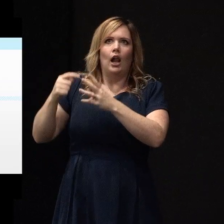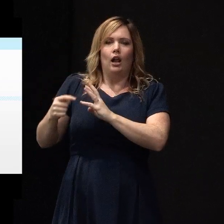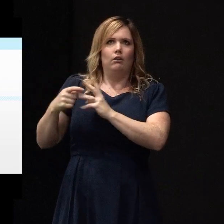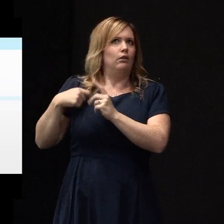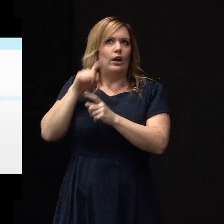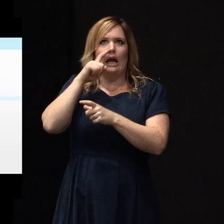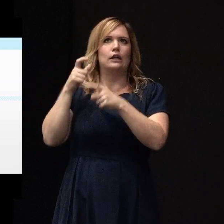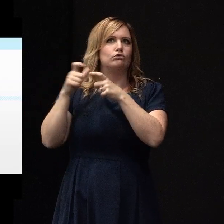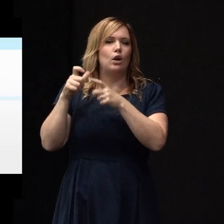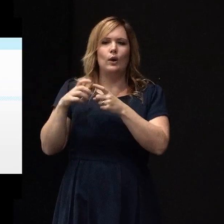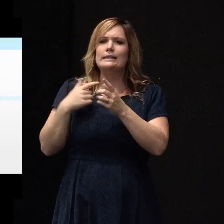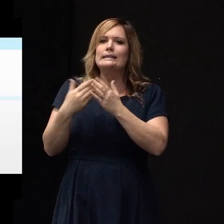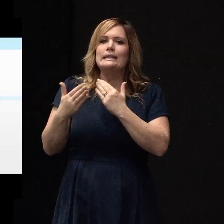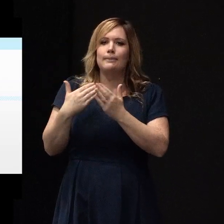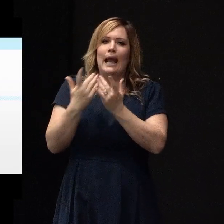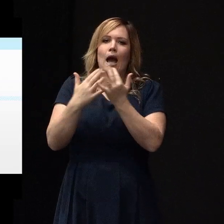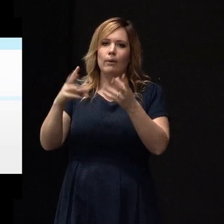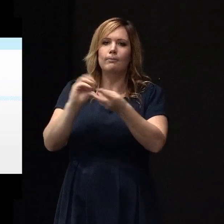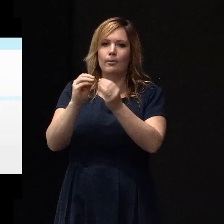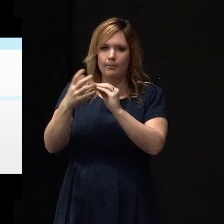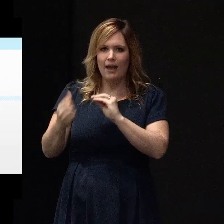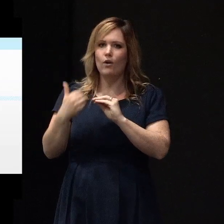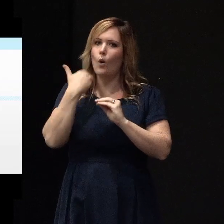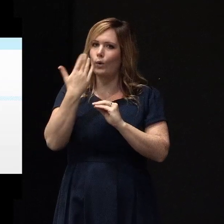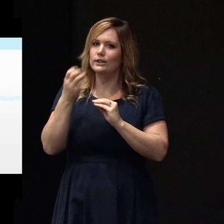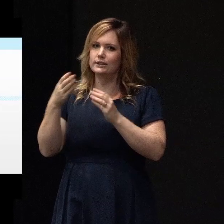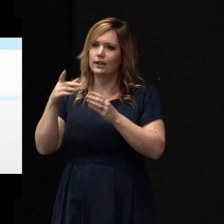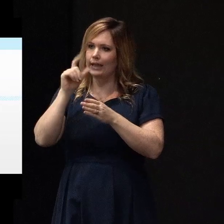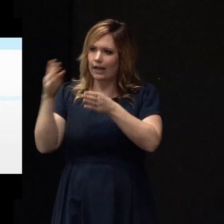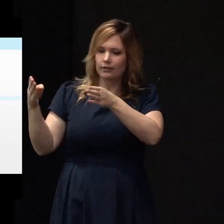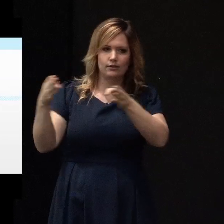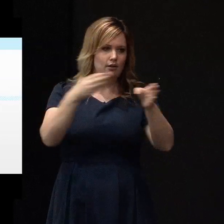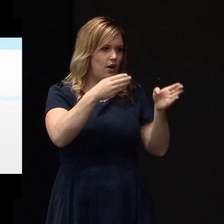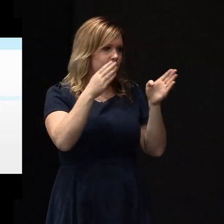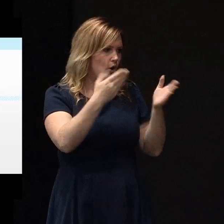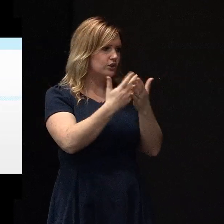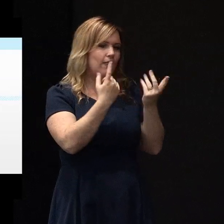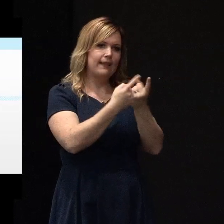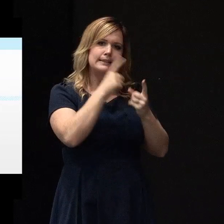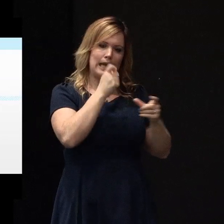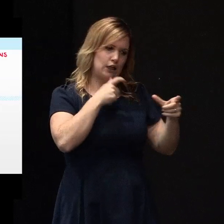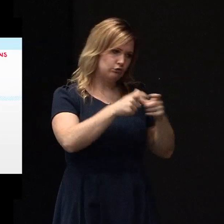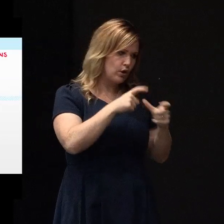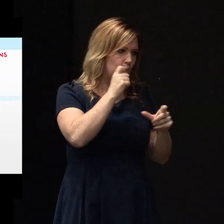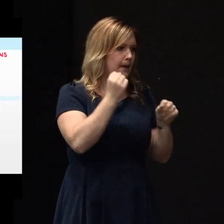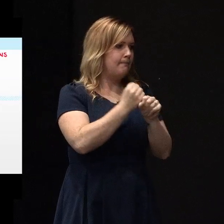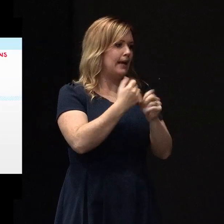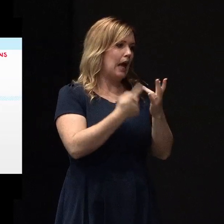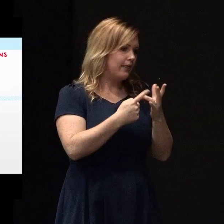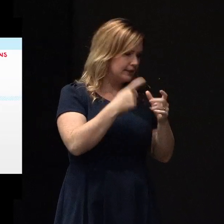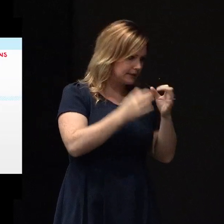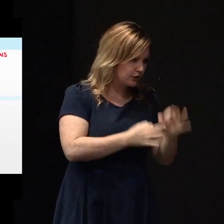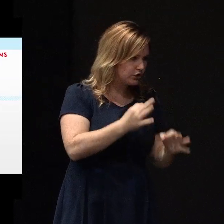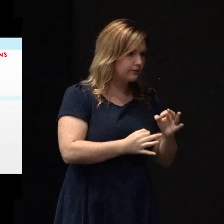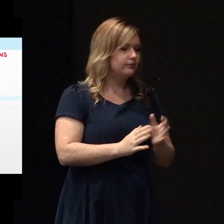matter how many of those there are, there are always other things we can do and can control. We can make other decisions. We can